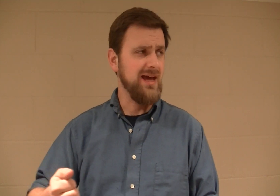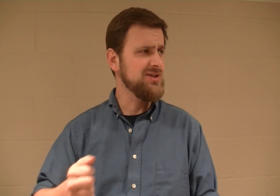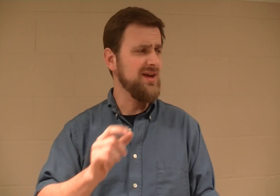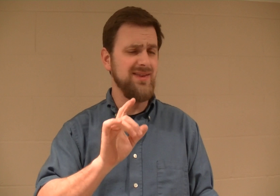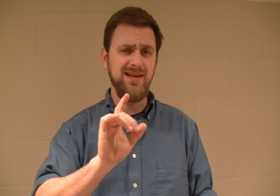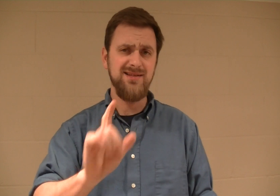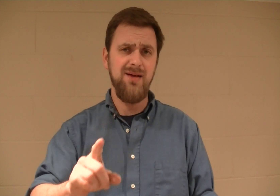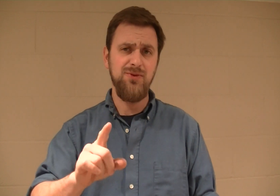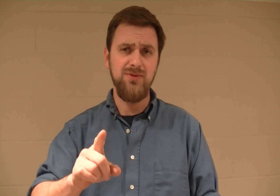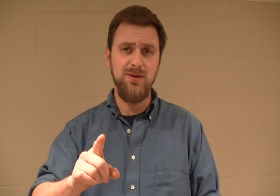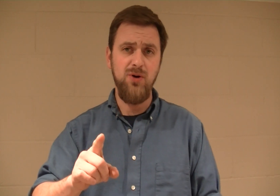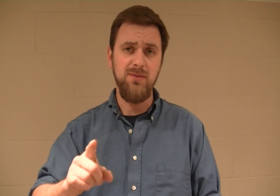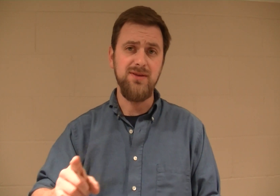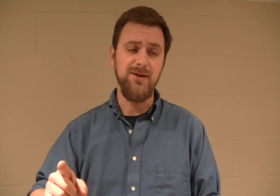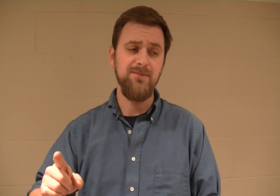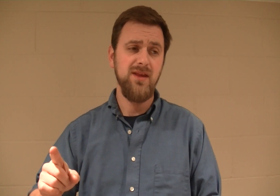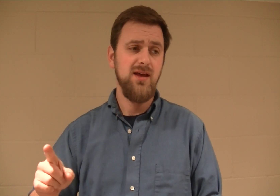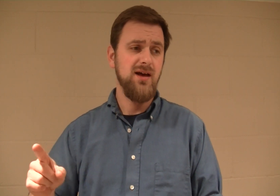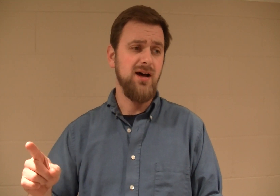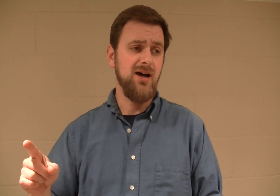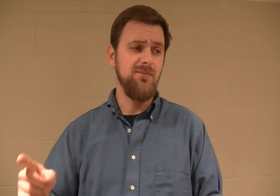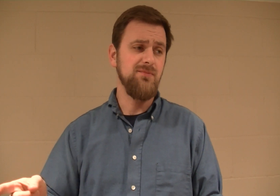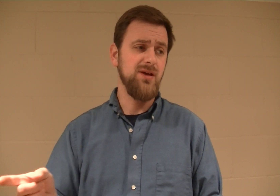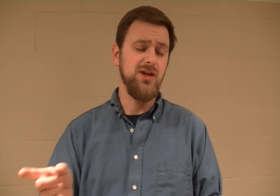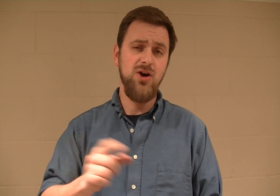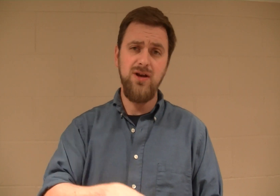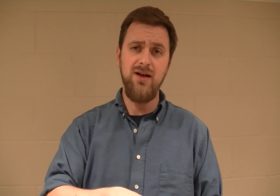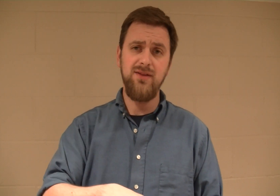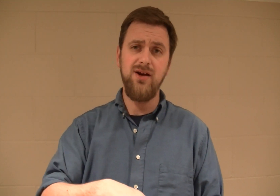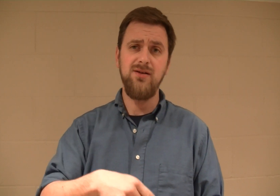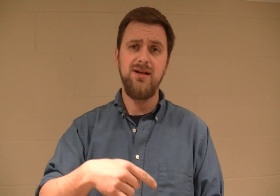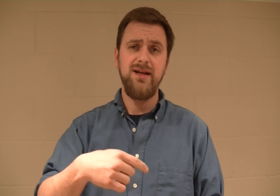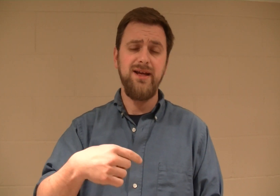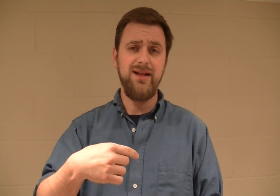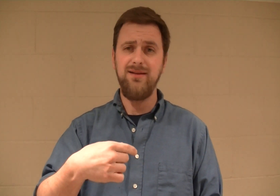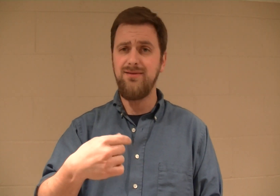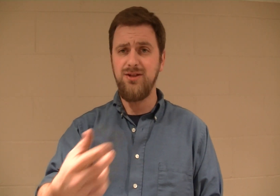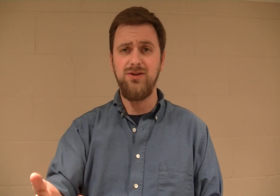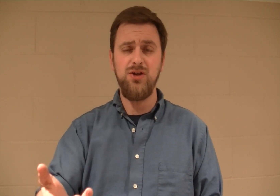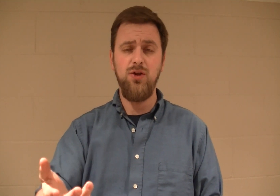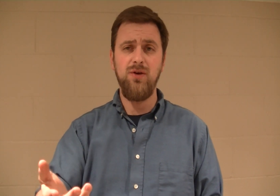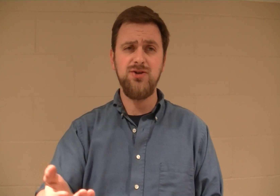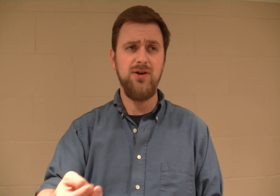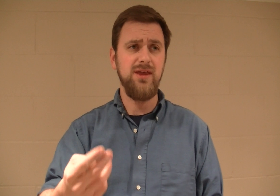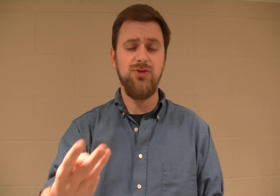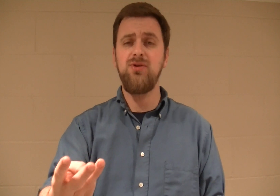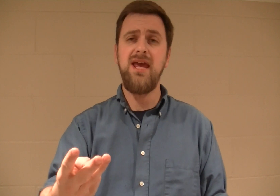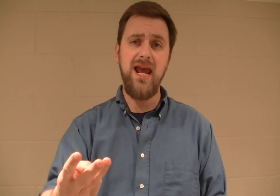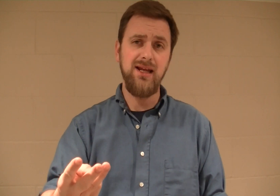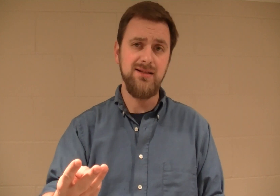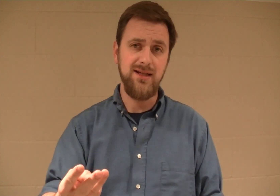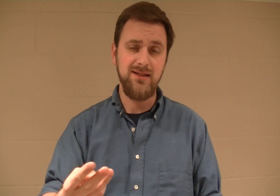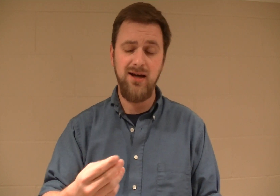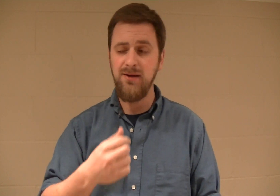Actually, I think they stopped doing the appointment thing. You go down there. You can only register, I think, three handguns at a time.